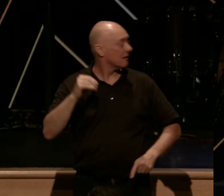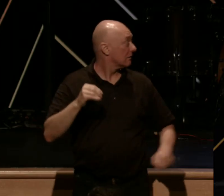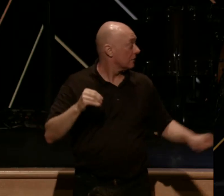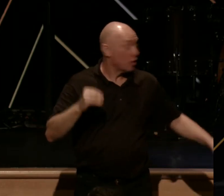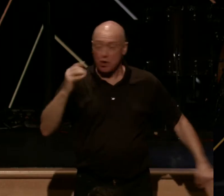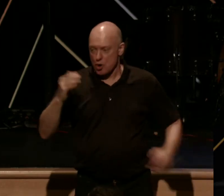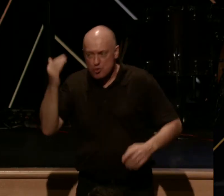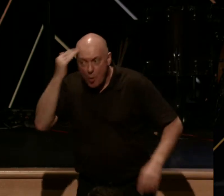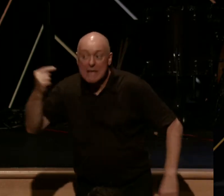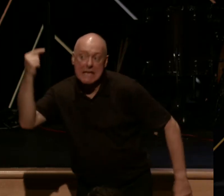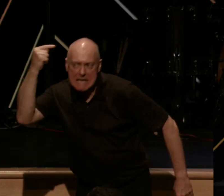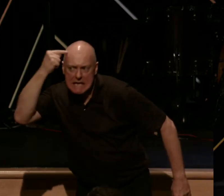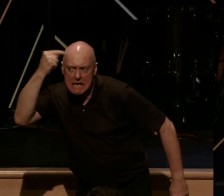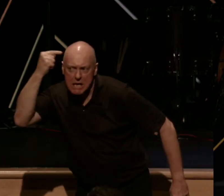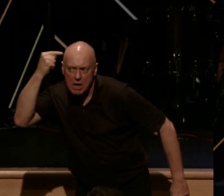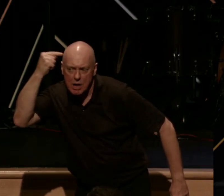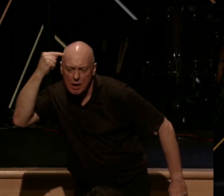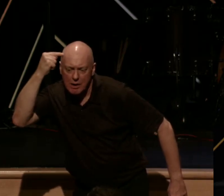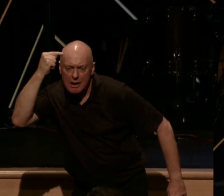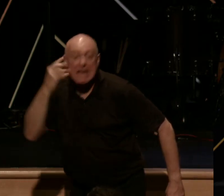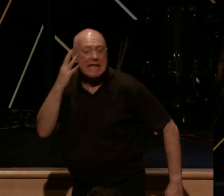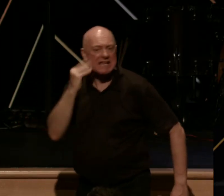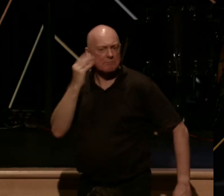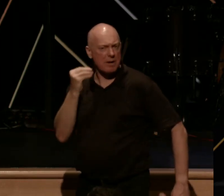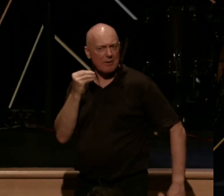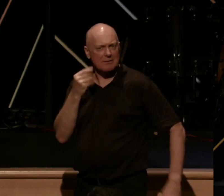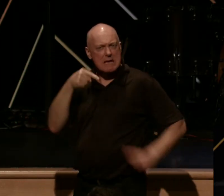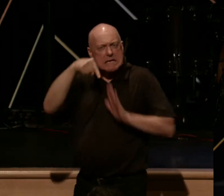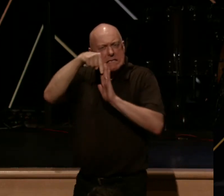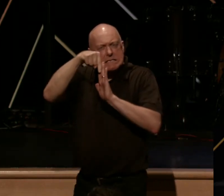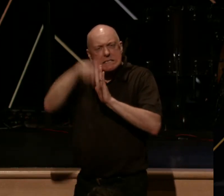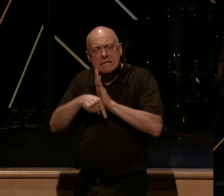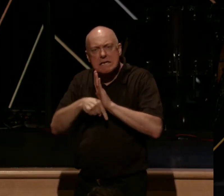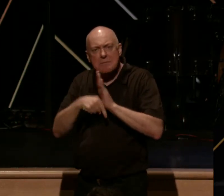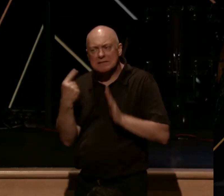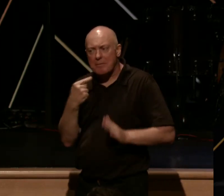and then truly experiencing the depths of something here.